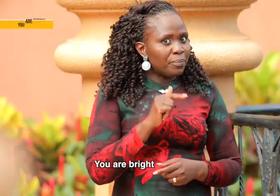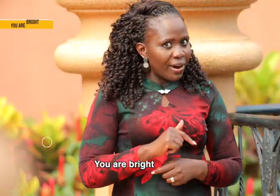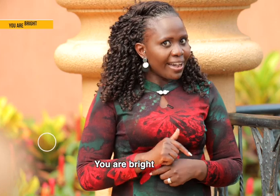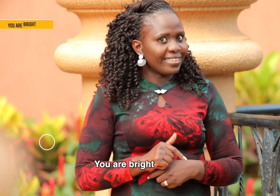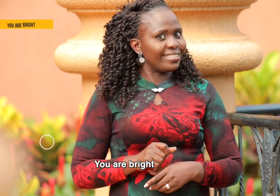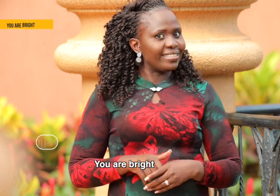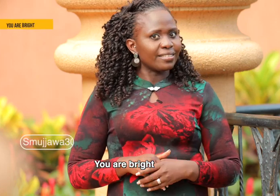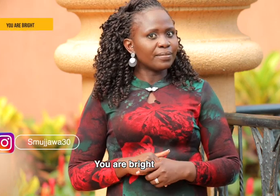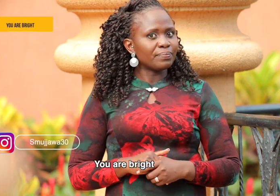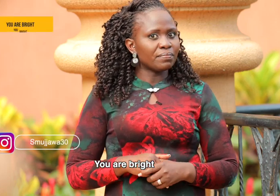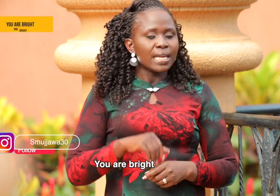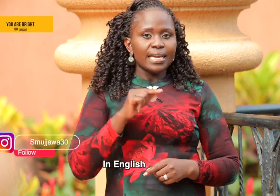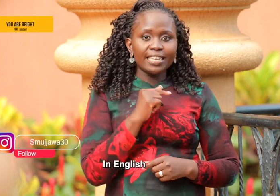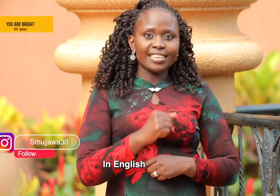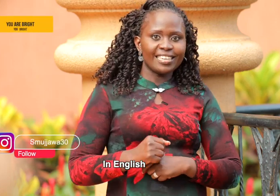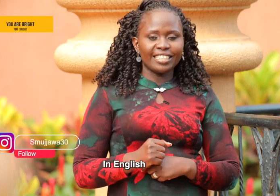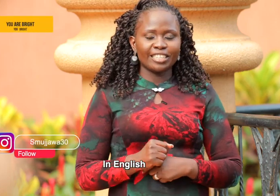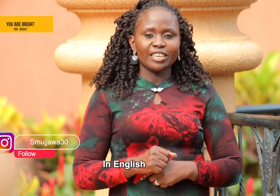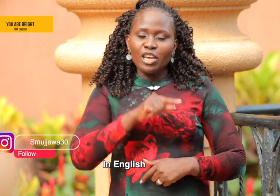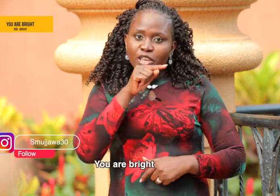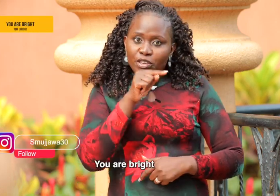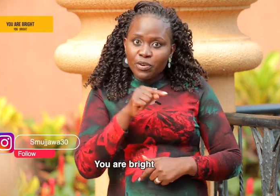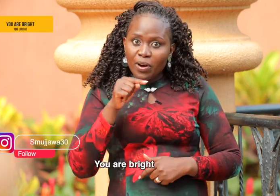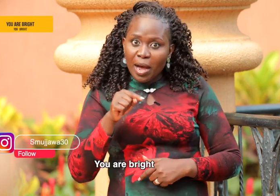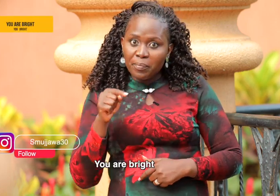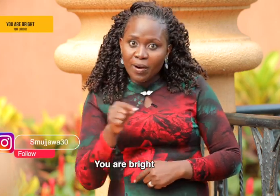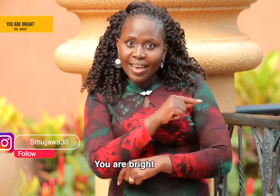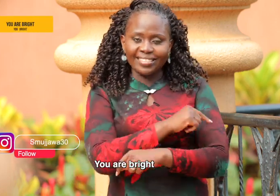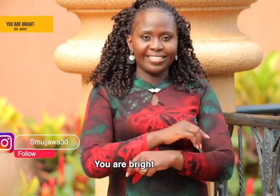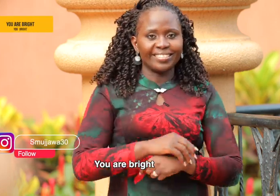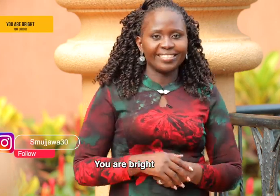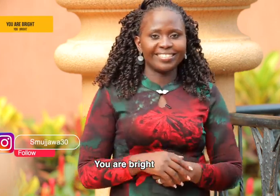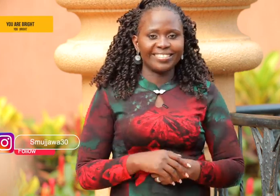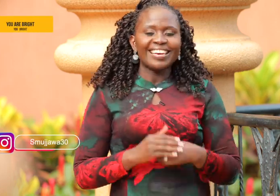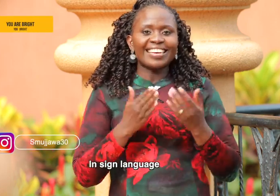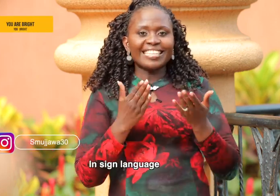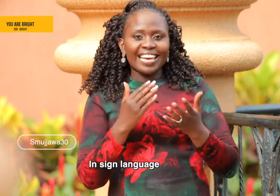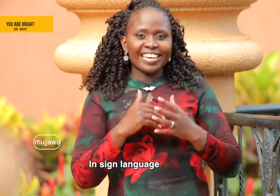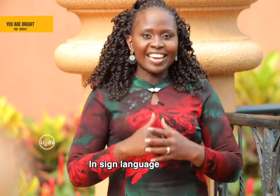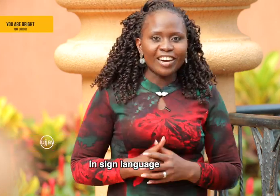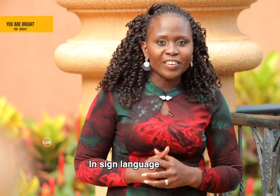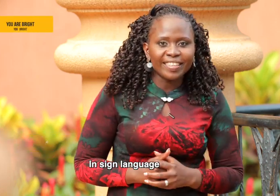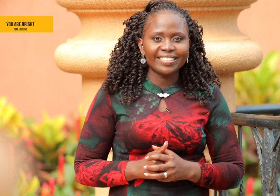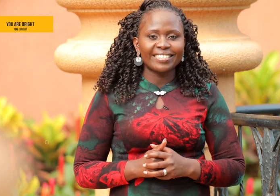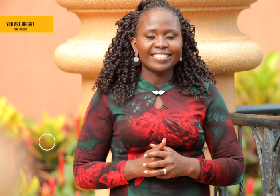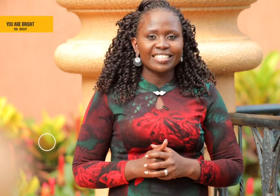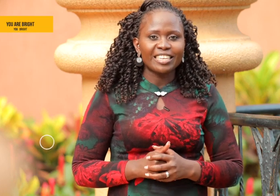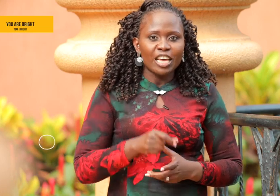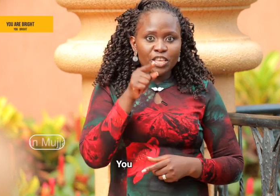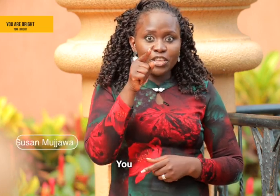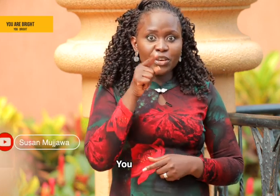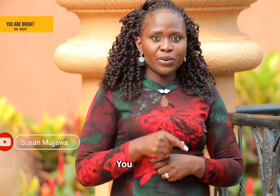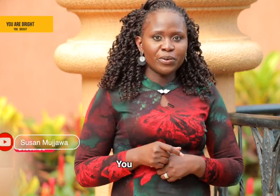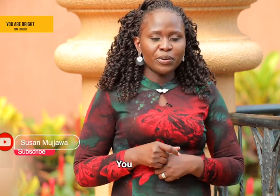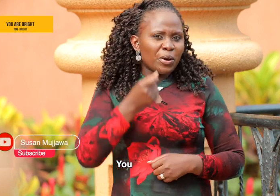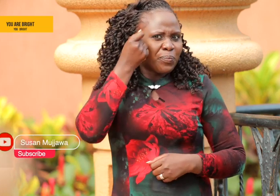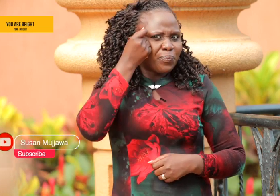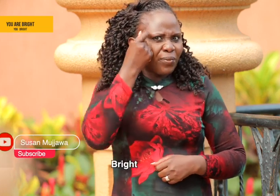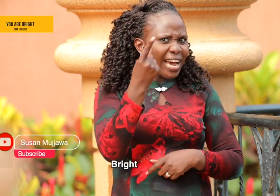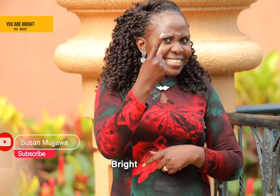bright In English, you are bright In sign language You bright